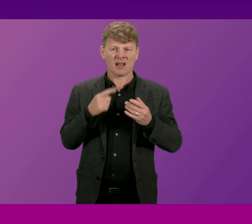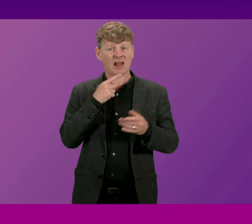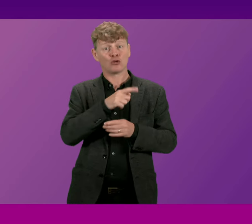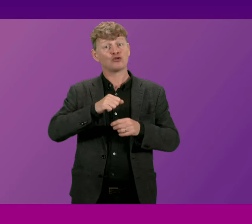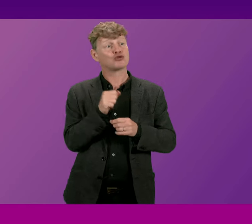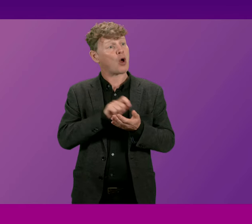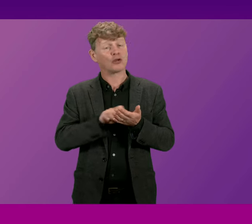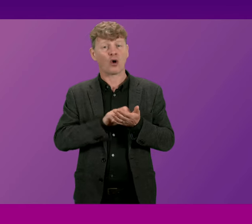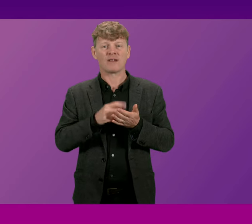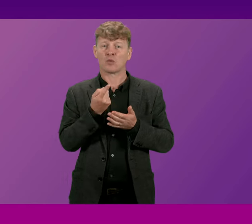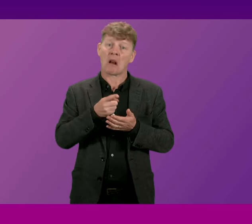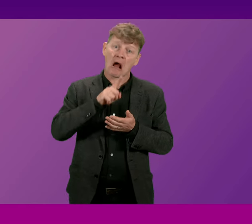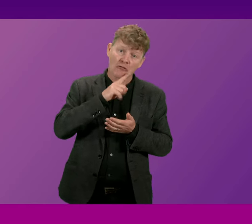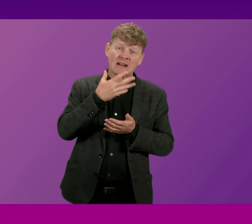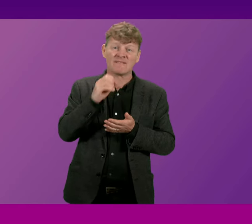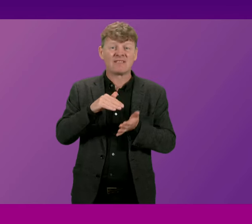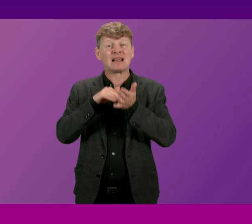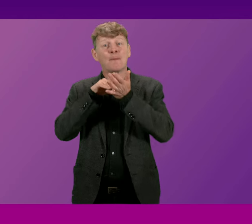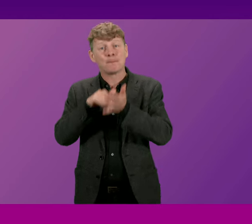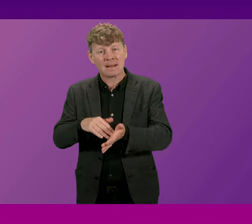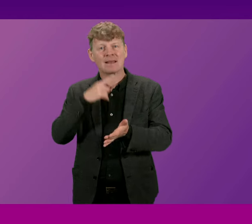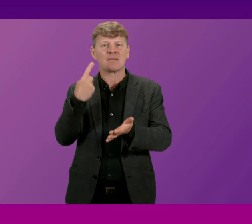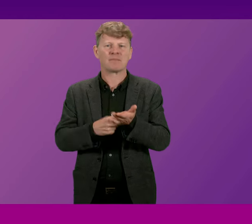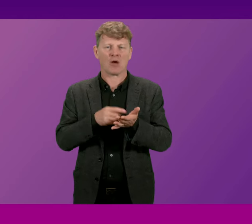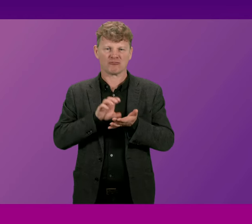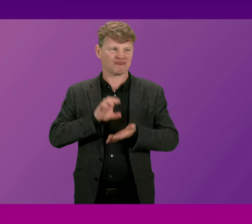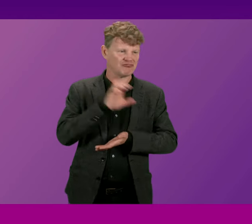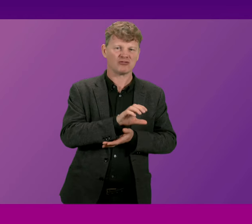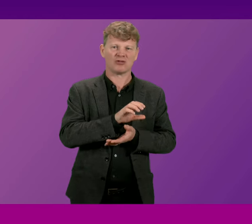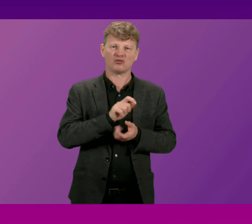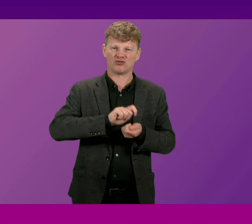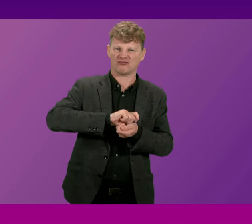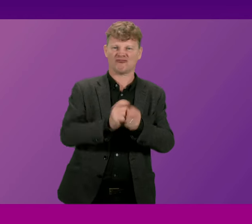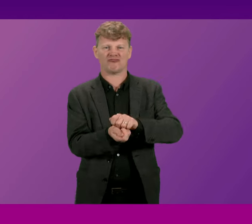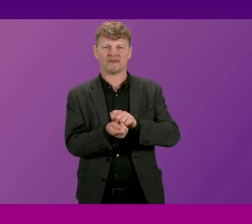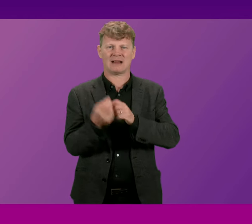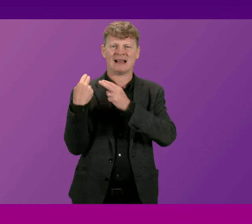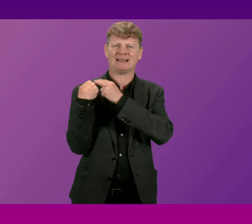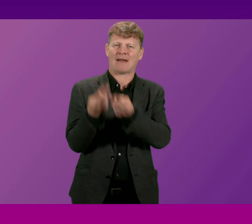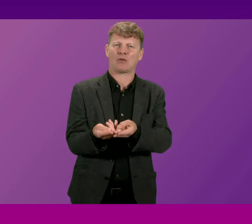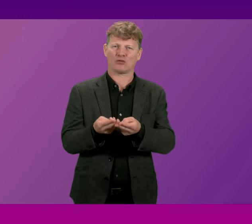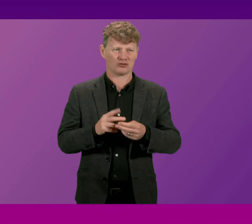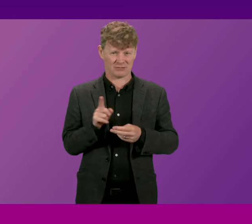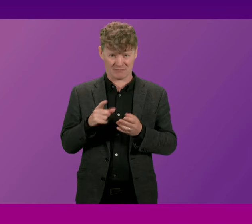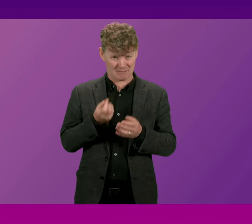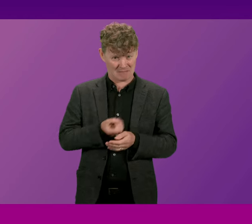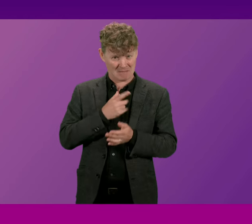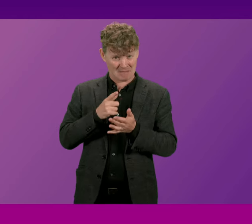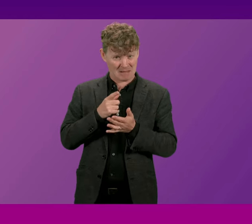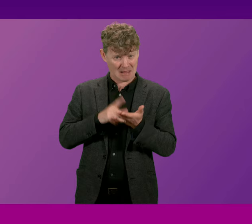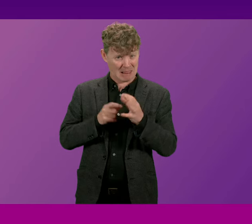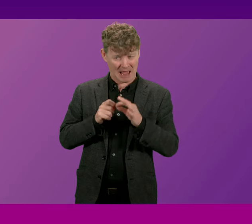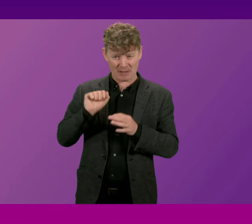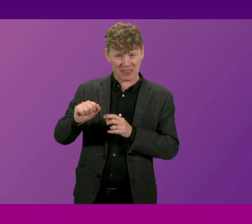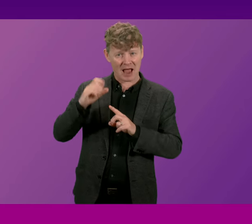million pounds with which to undermine devolution What does the First Minister believe that says about Labour's priorities and its approach